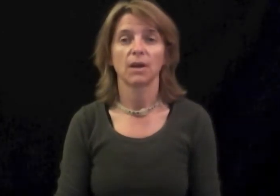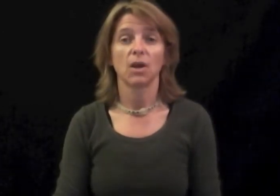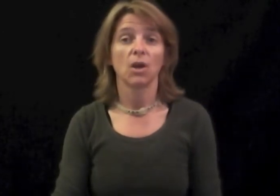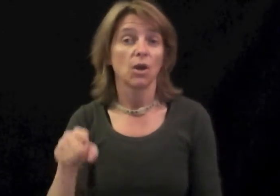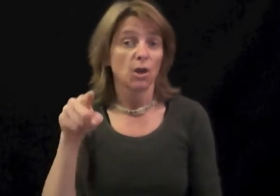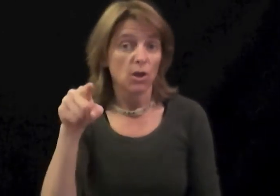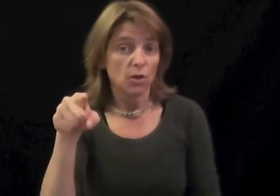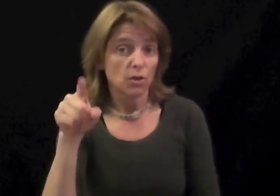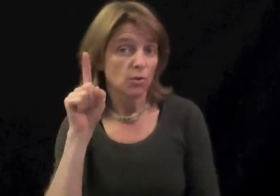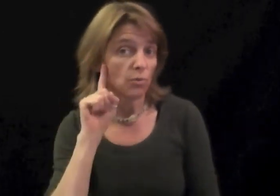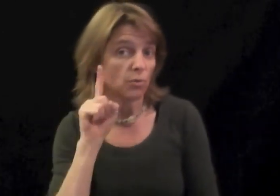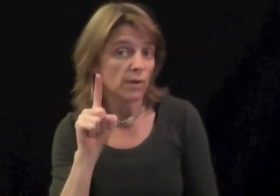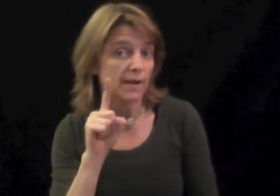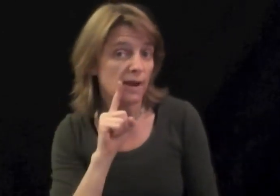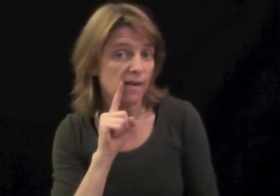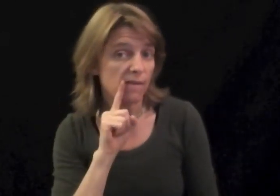You deaf?